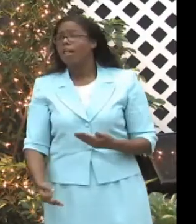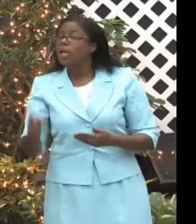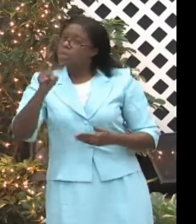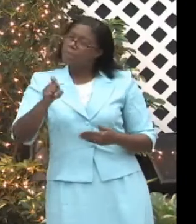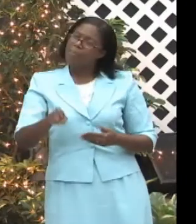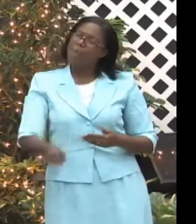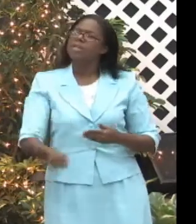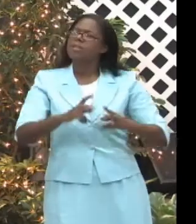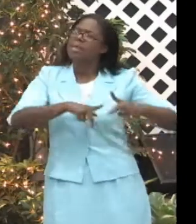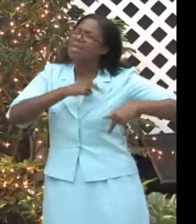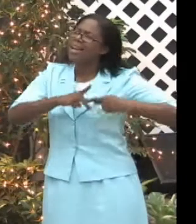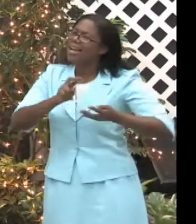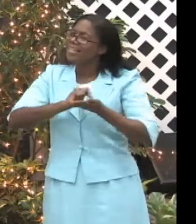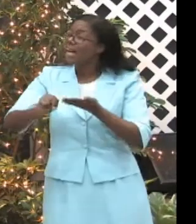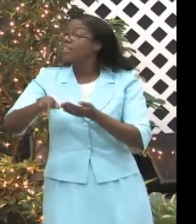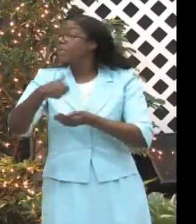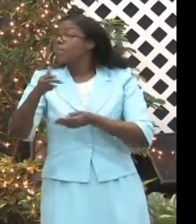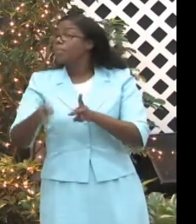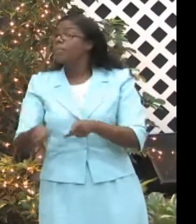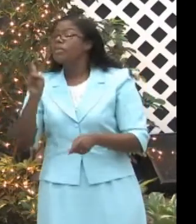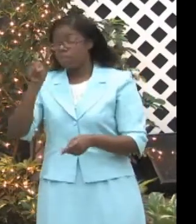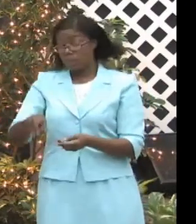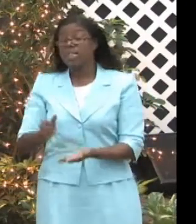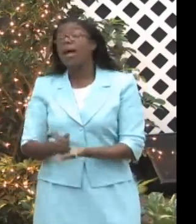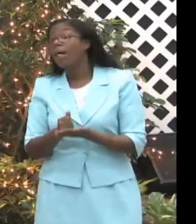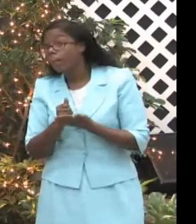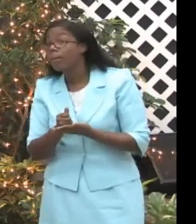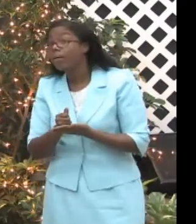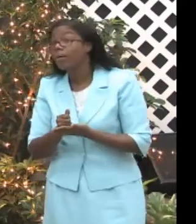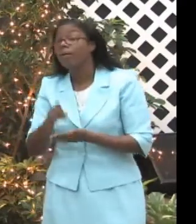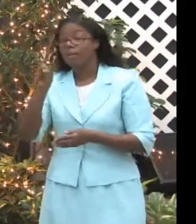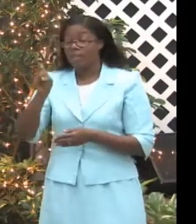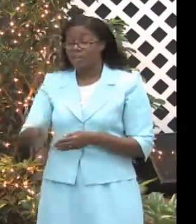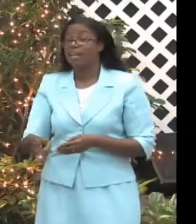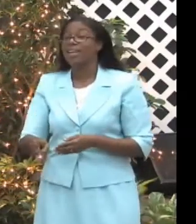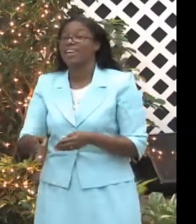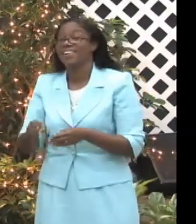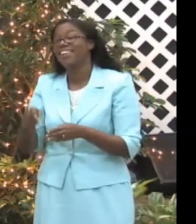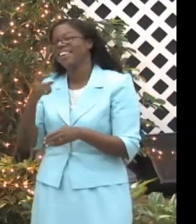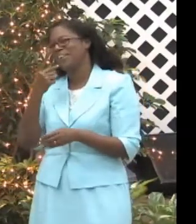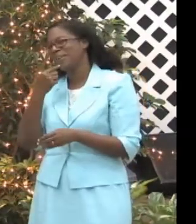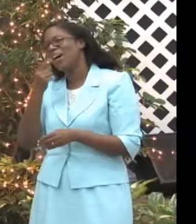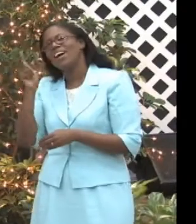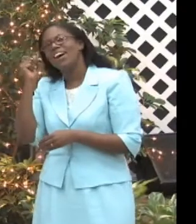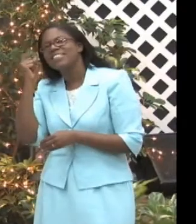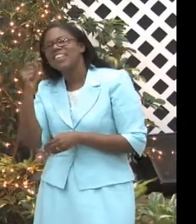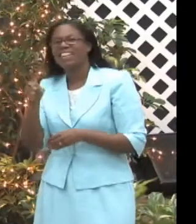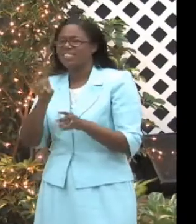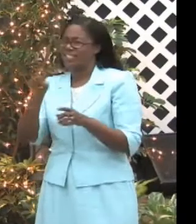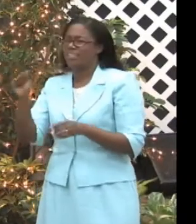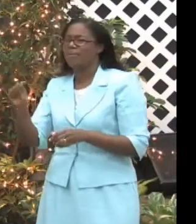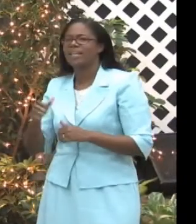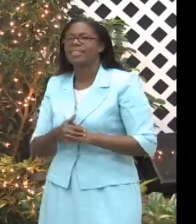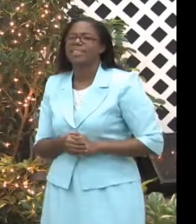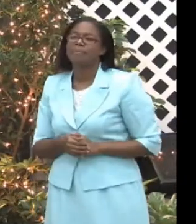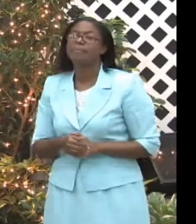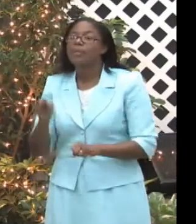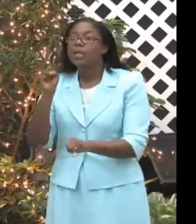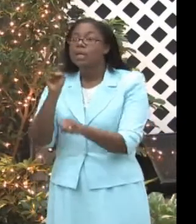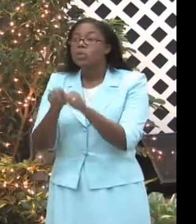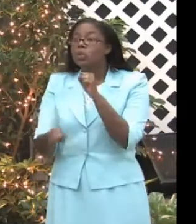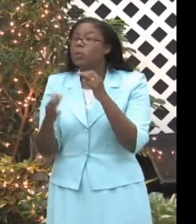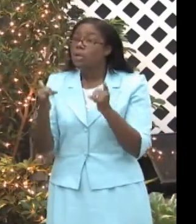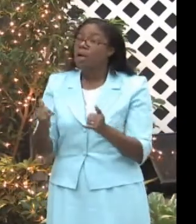something that you need help with. That, in a sense, is a disability. And therefore, the way